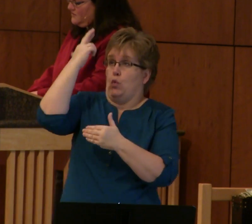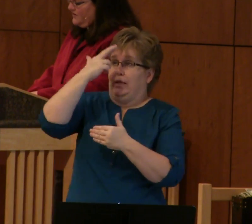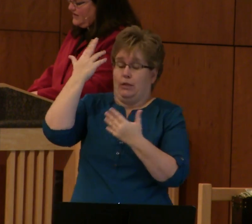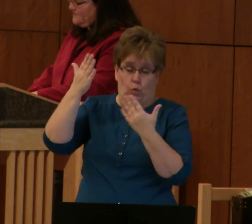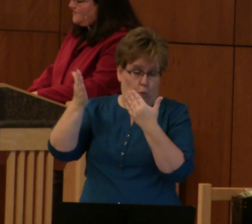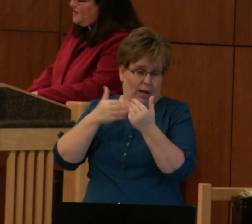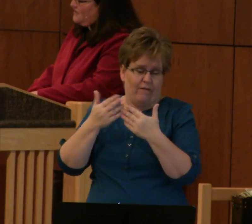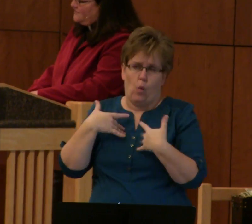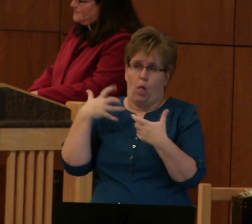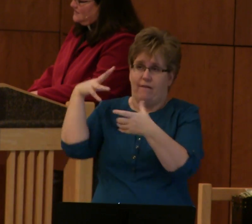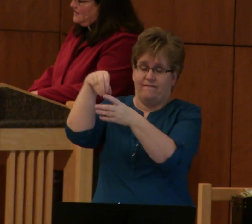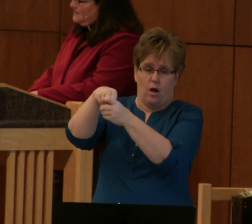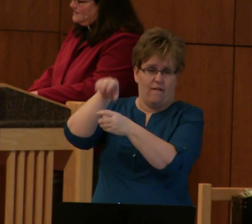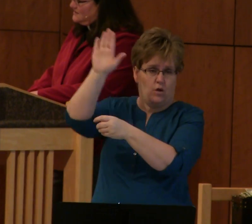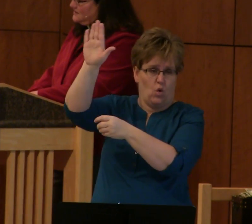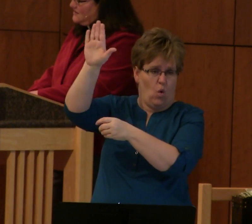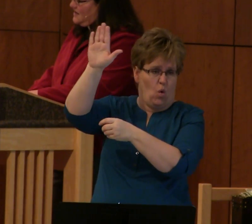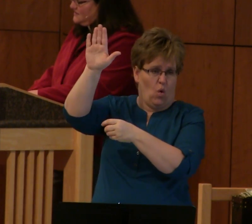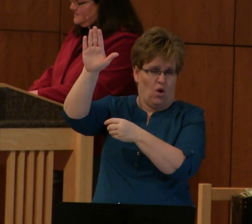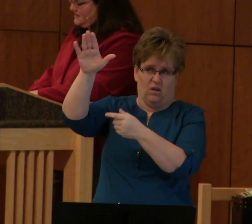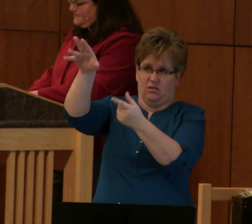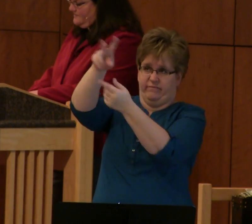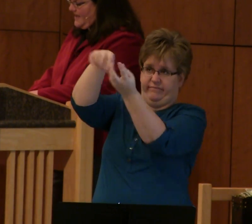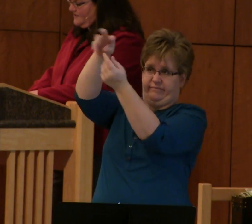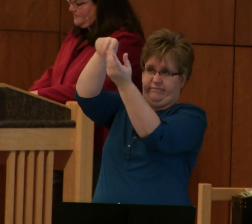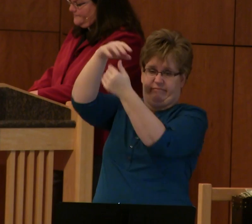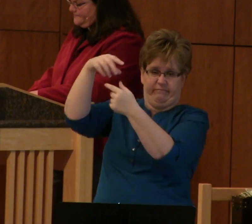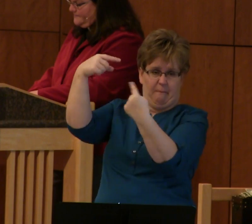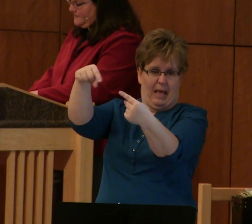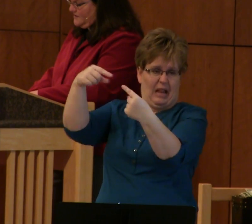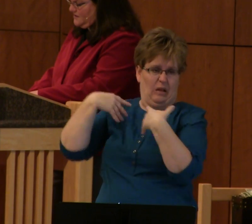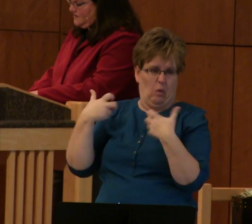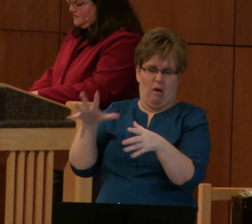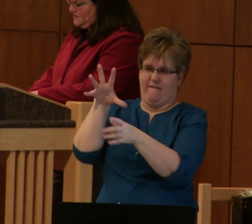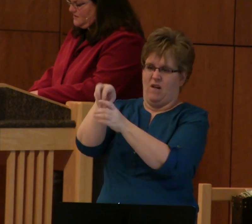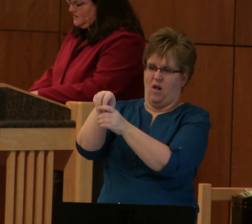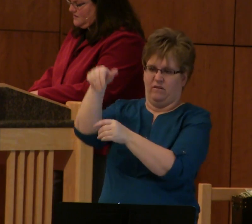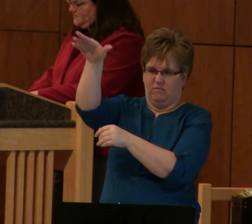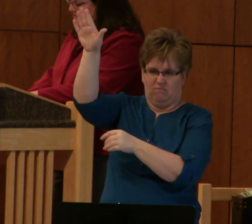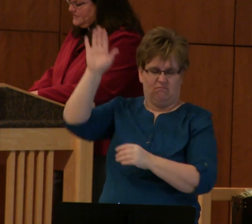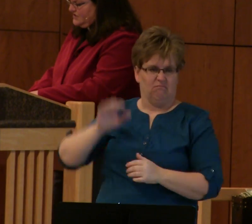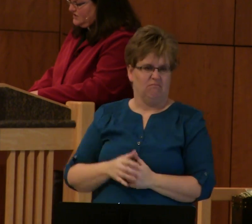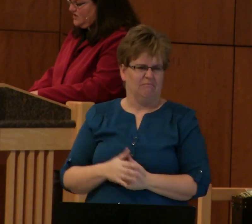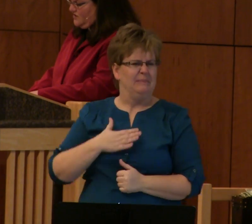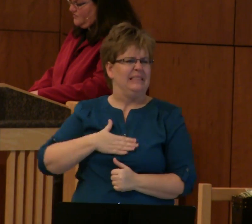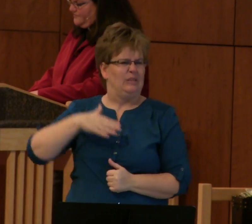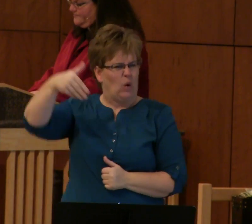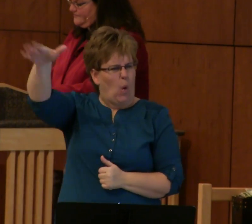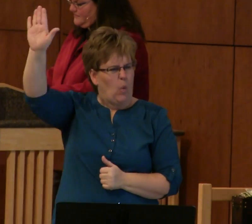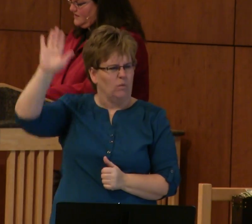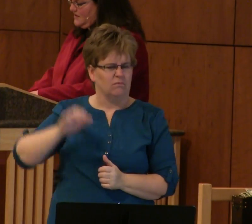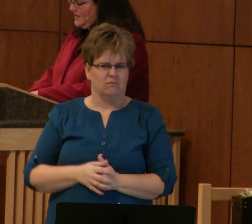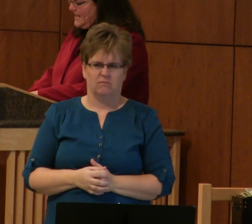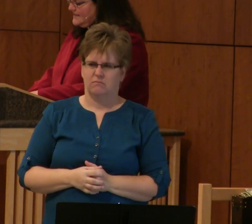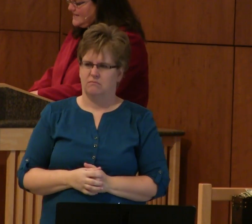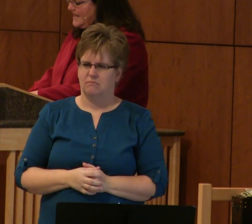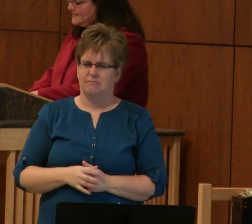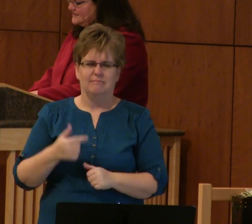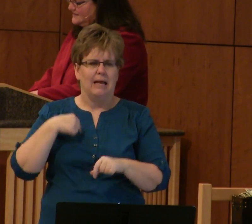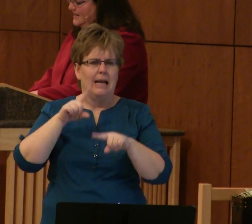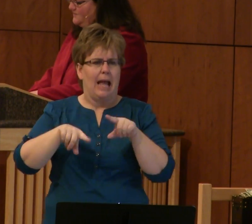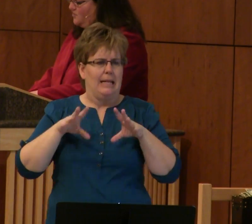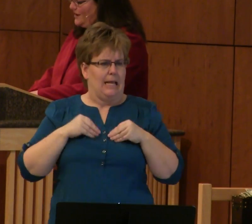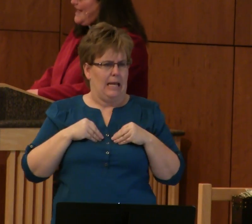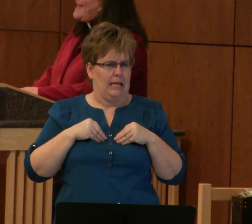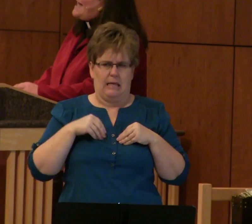I don't want to get involved in this cosmic battle. Please, just go. I can't